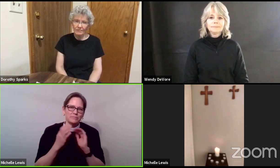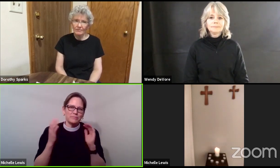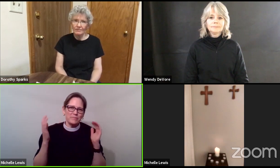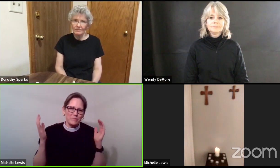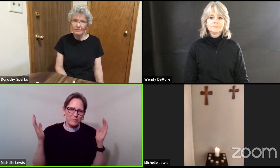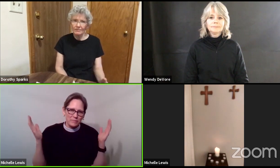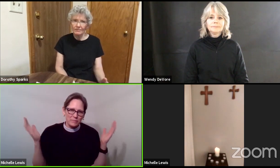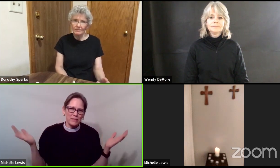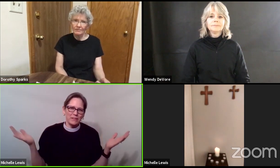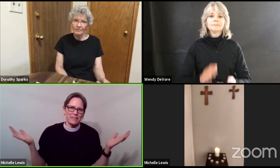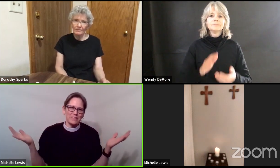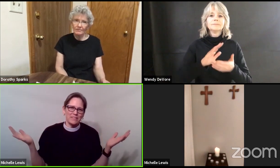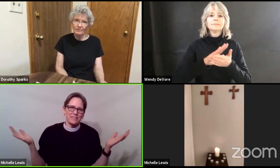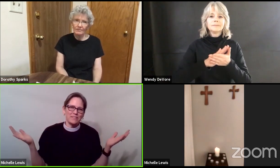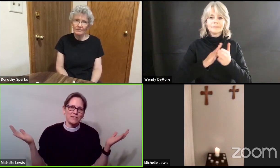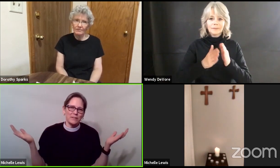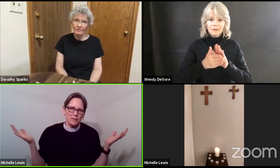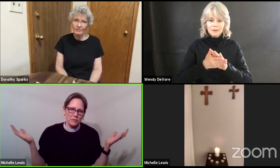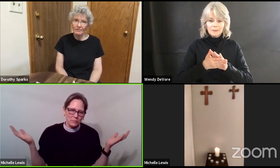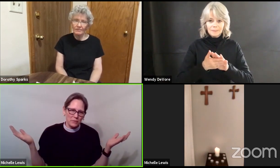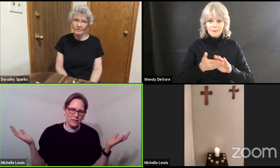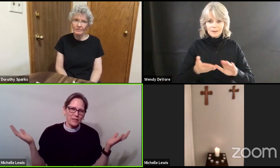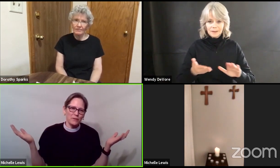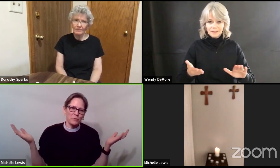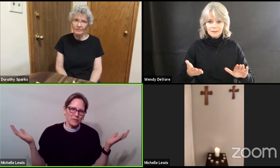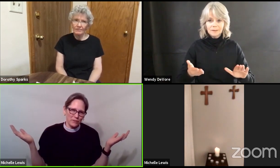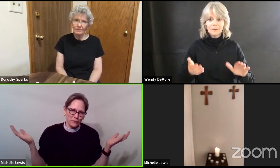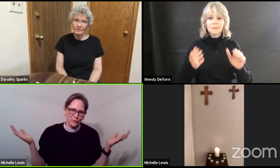peace be with you